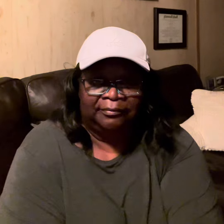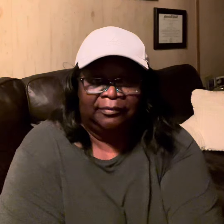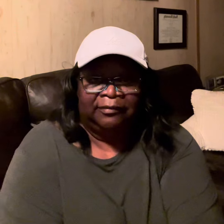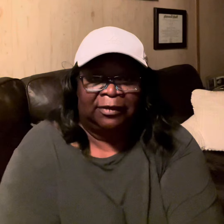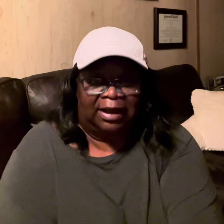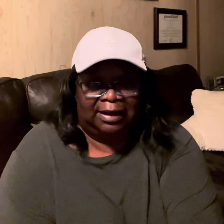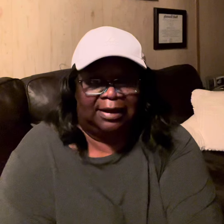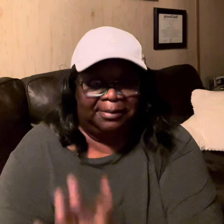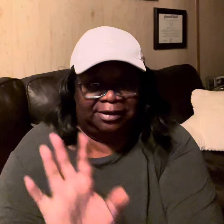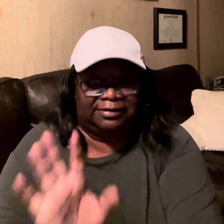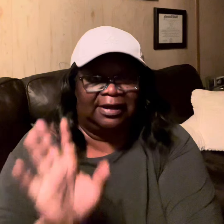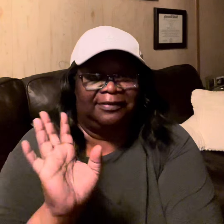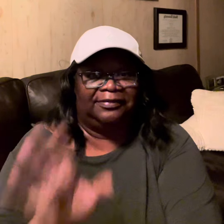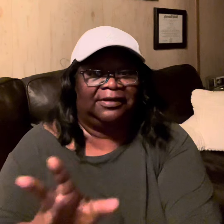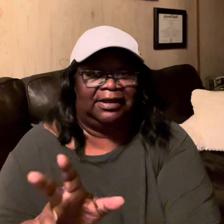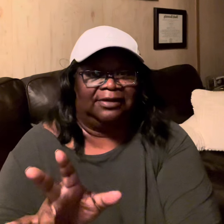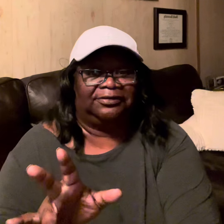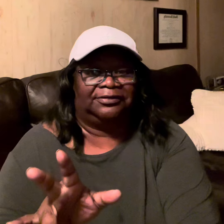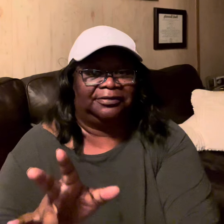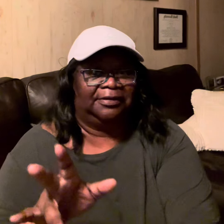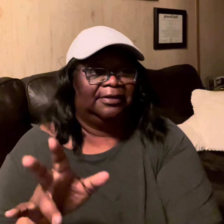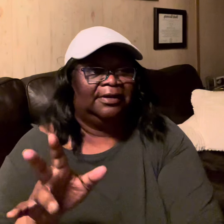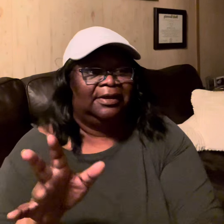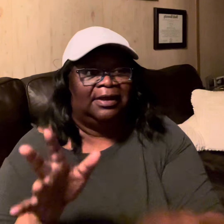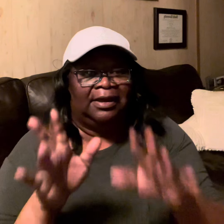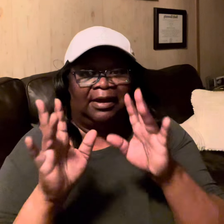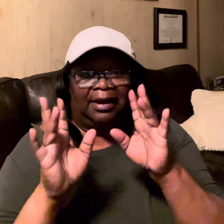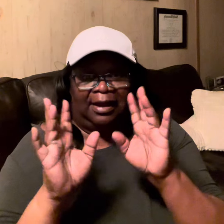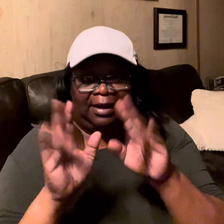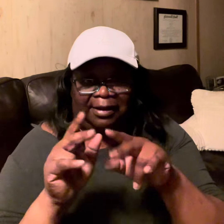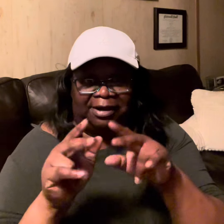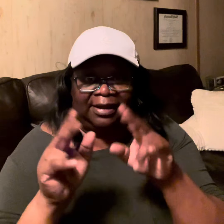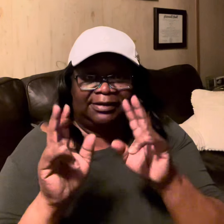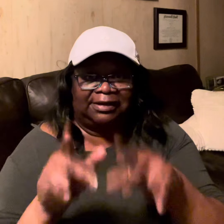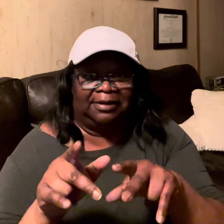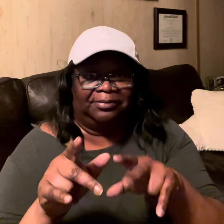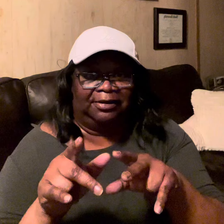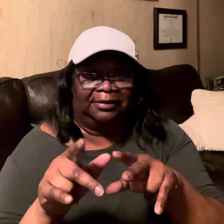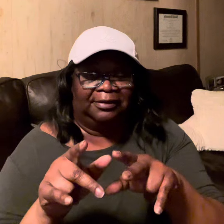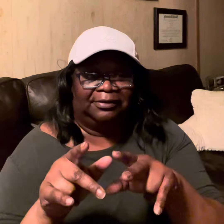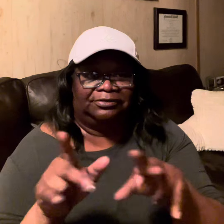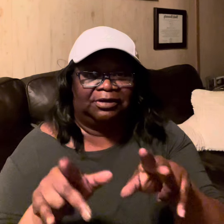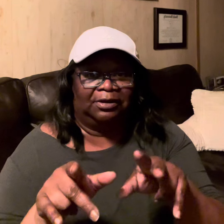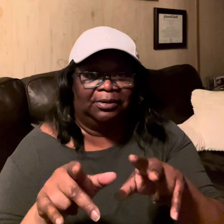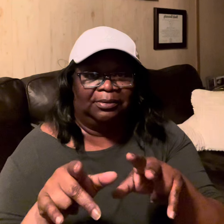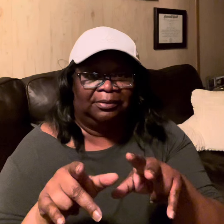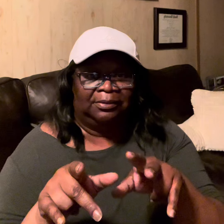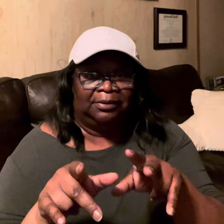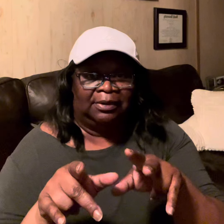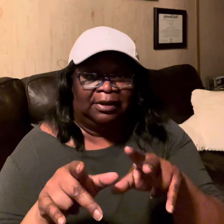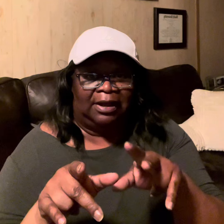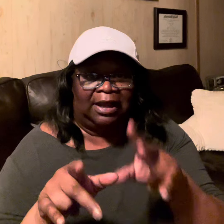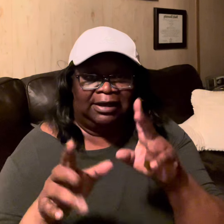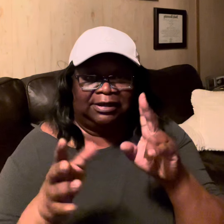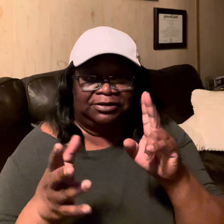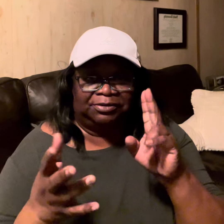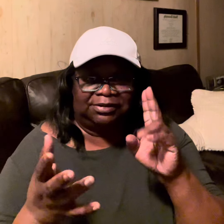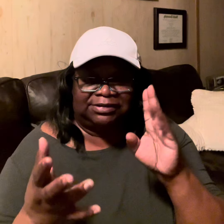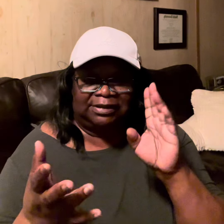and let me say this I'm not Debra so I need you to send